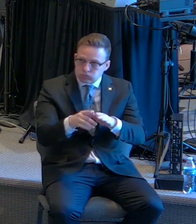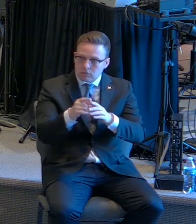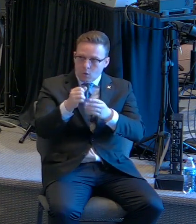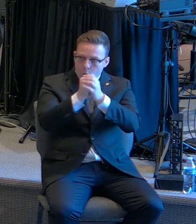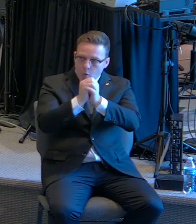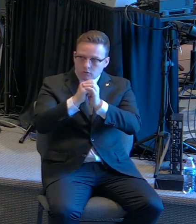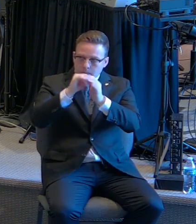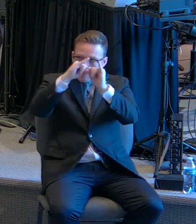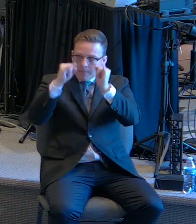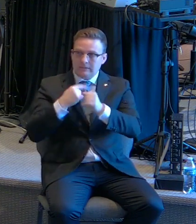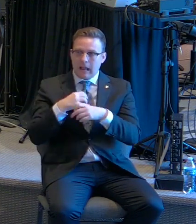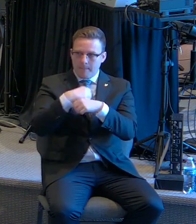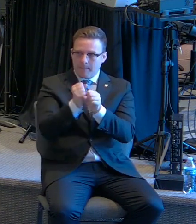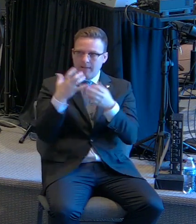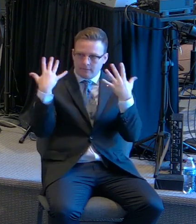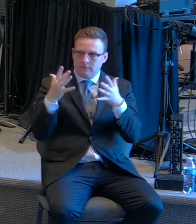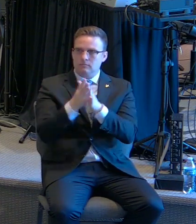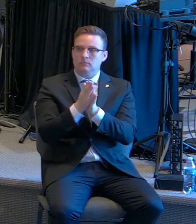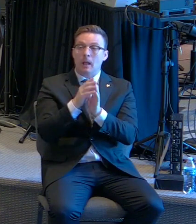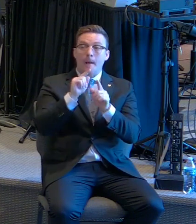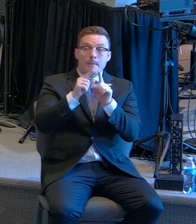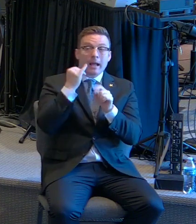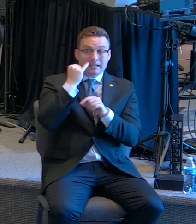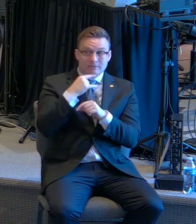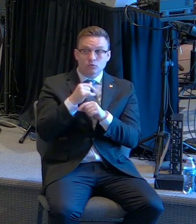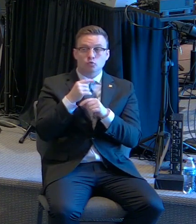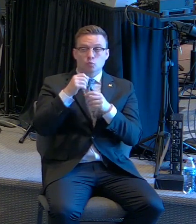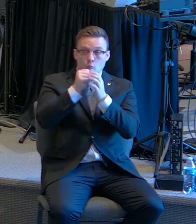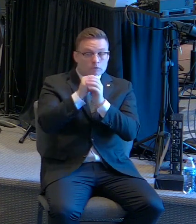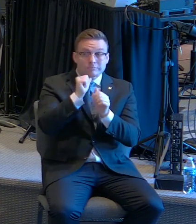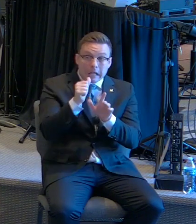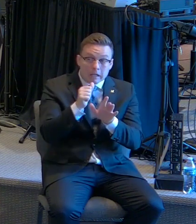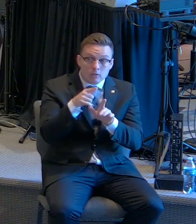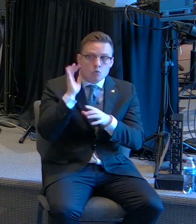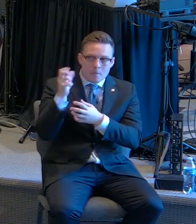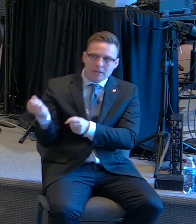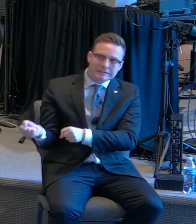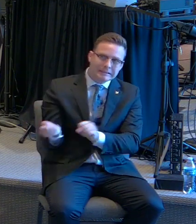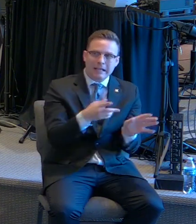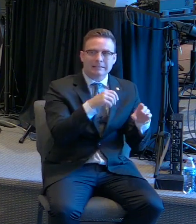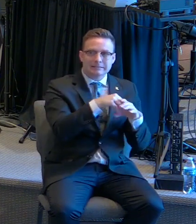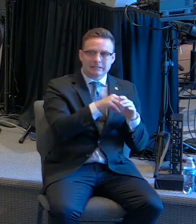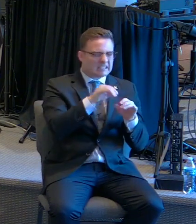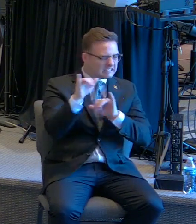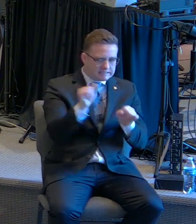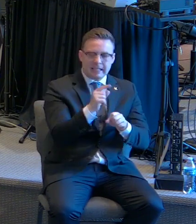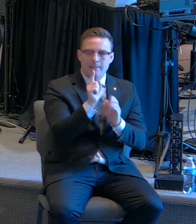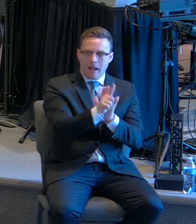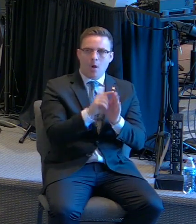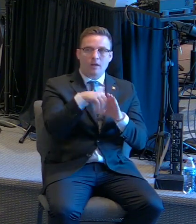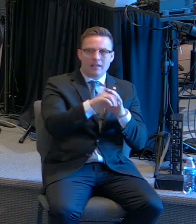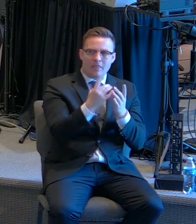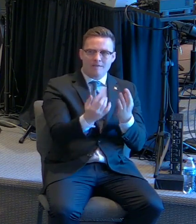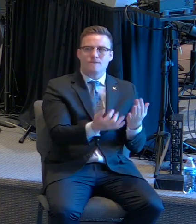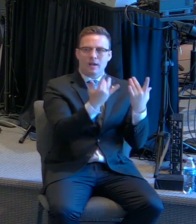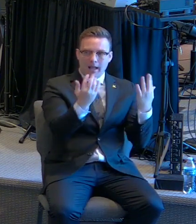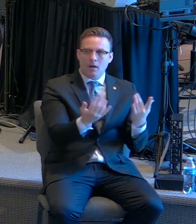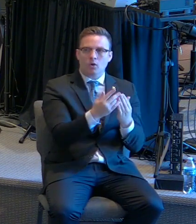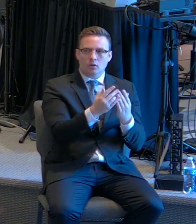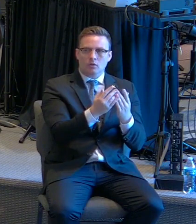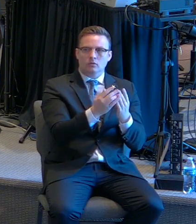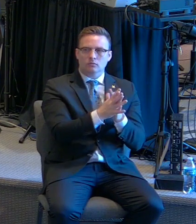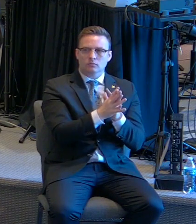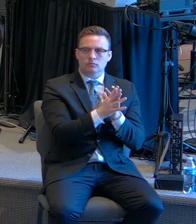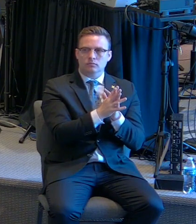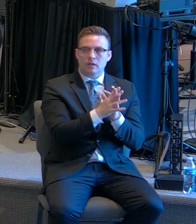have made well. But if ye worship not, ye shall be cast the same hour into the midst of a burning, fiery furnace.